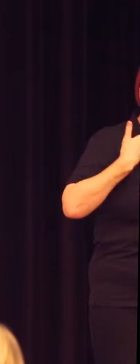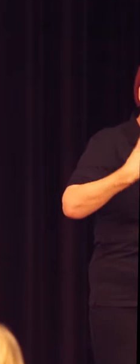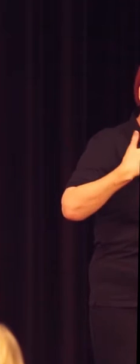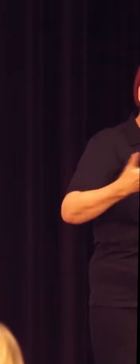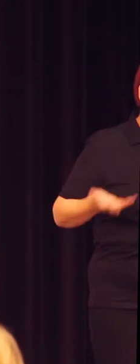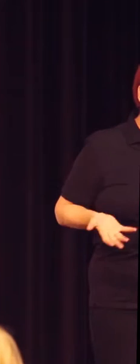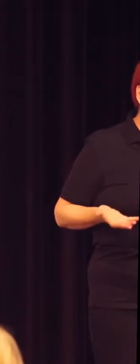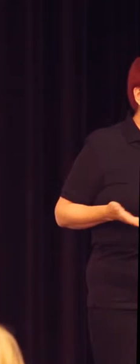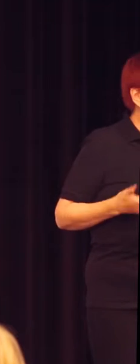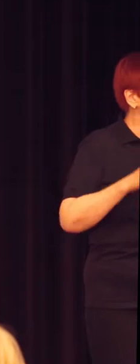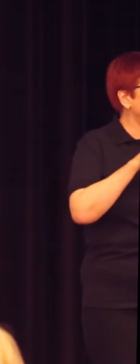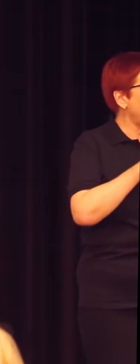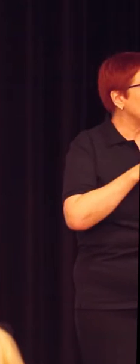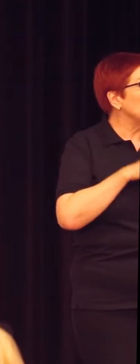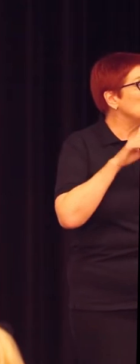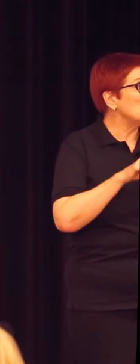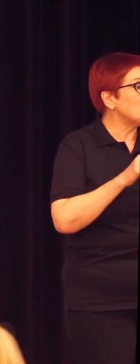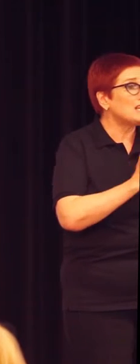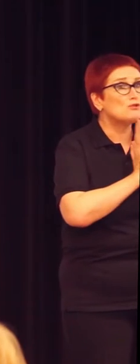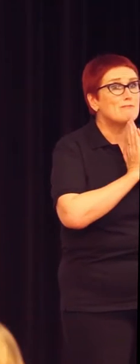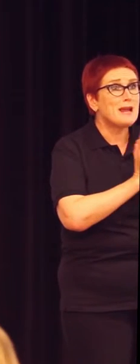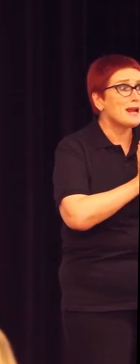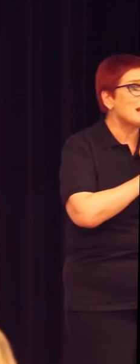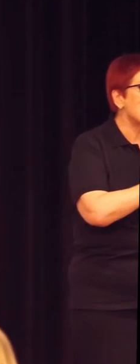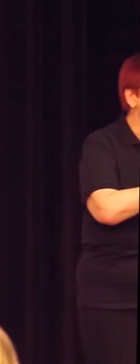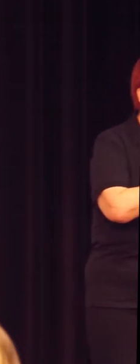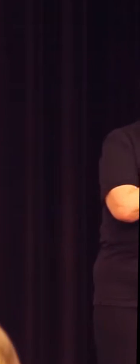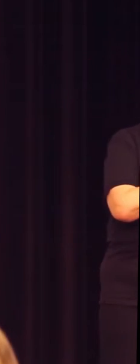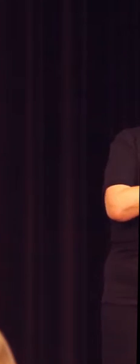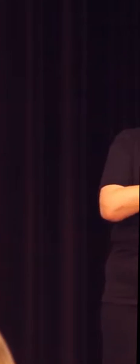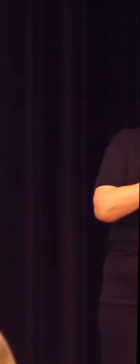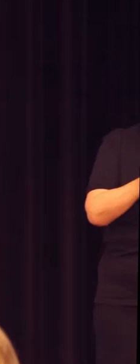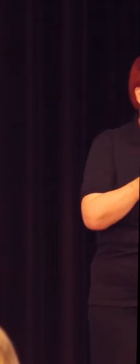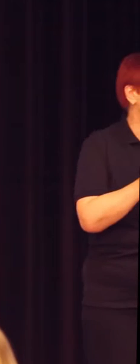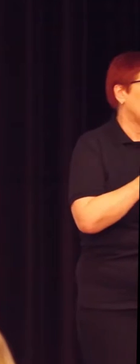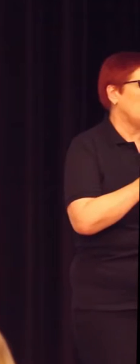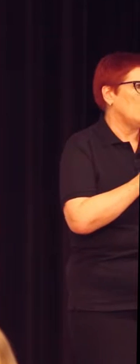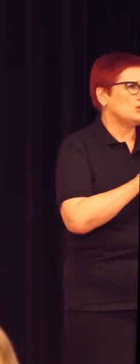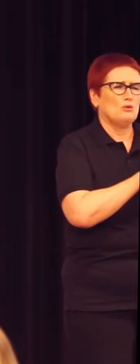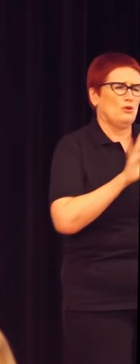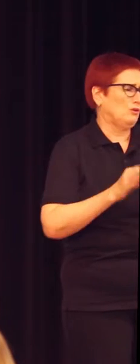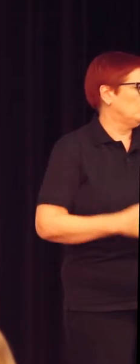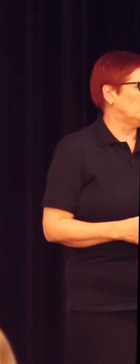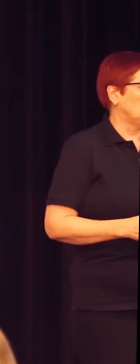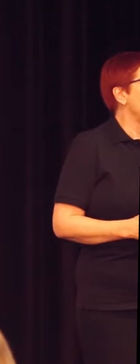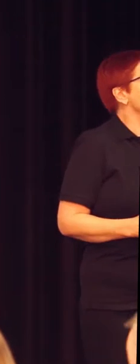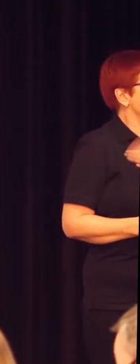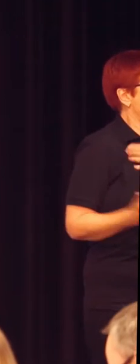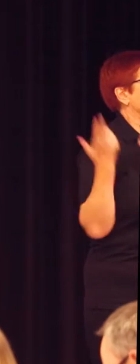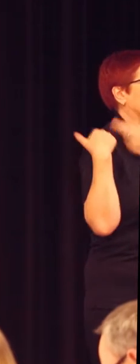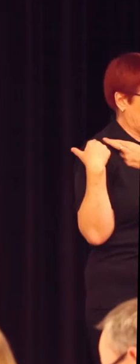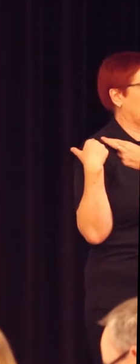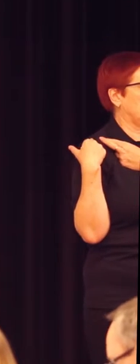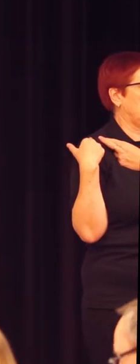bad that Julie has to beg around the edges of education and she should not have to. It is my responsibility